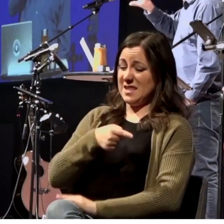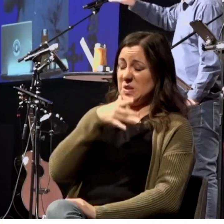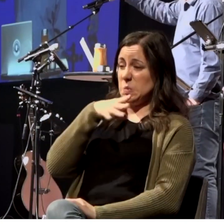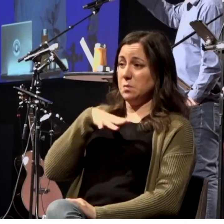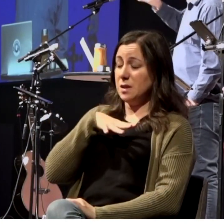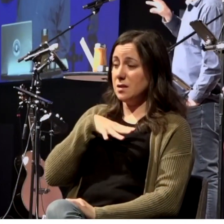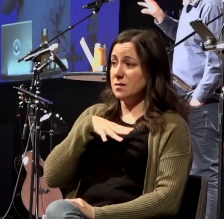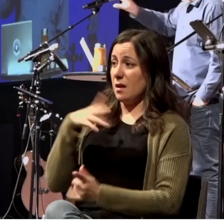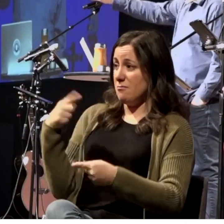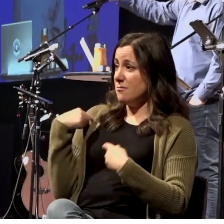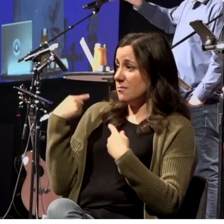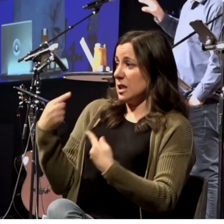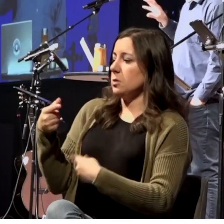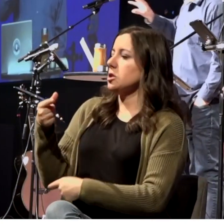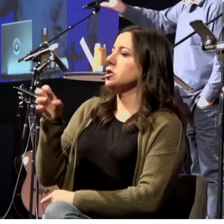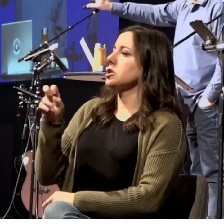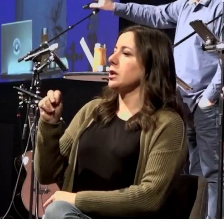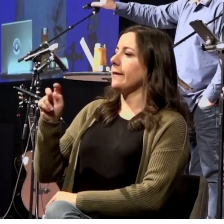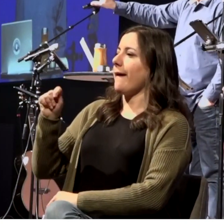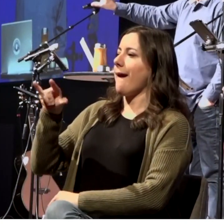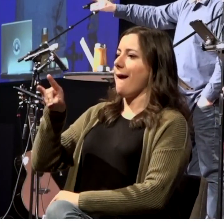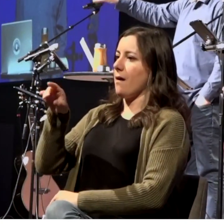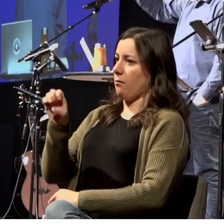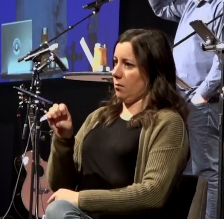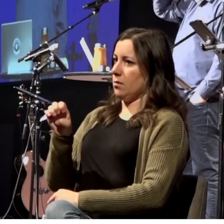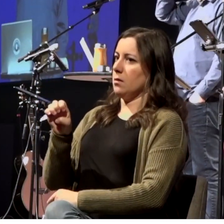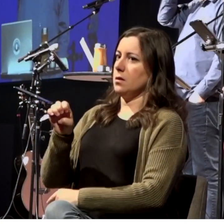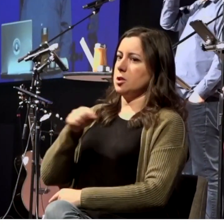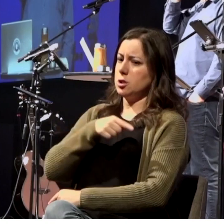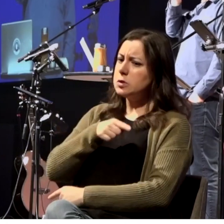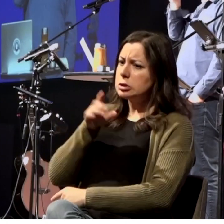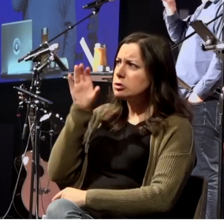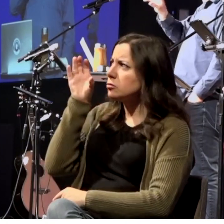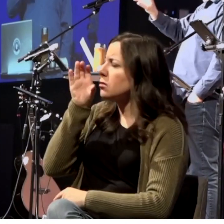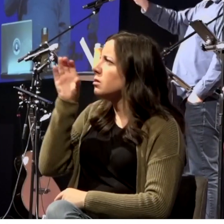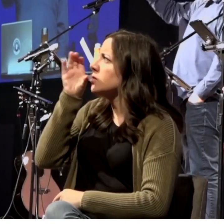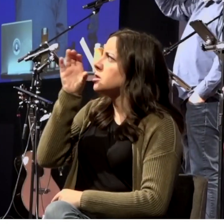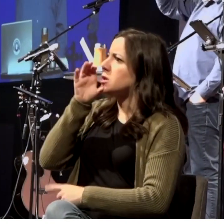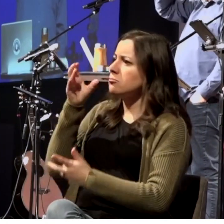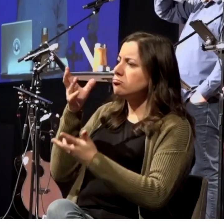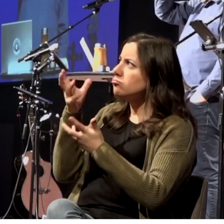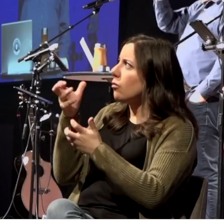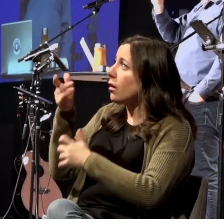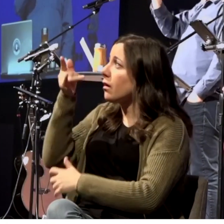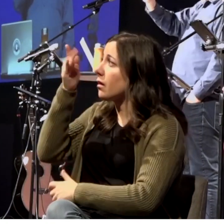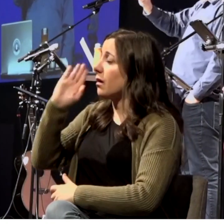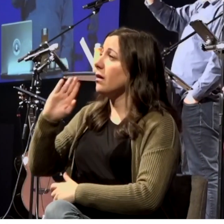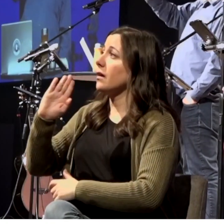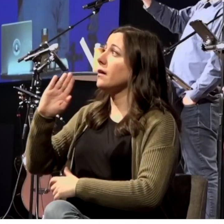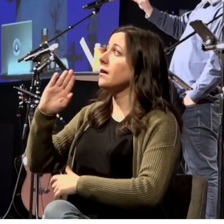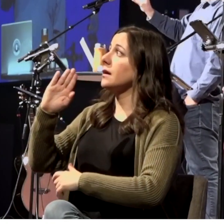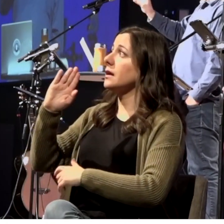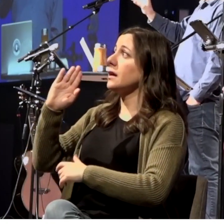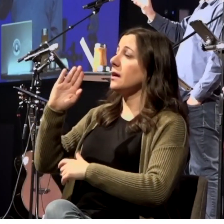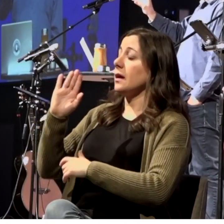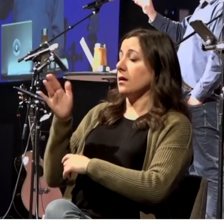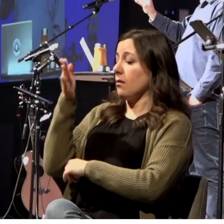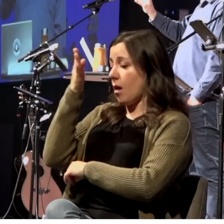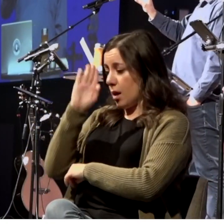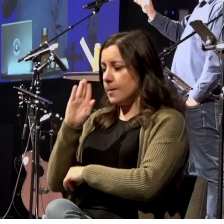actively seeking God and because of the way that God had worked through the nation of Israel, which